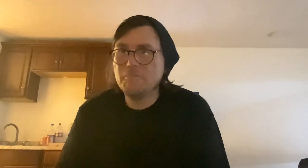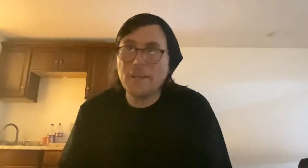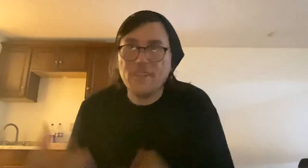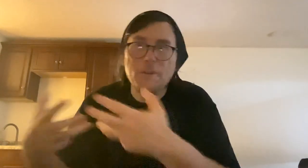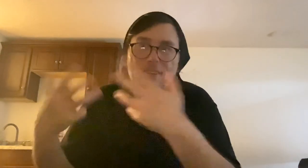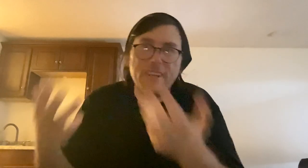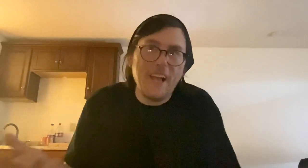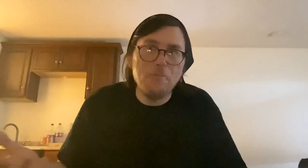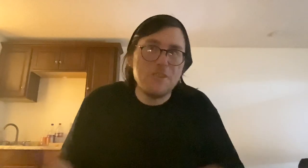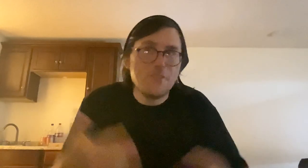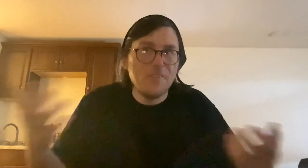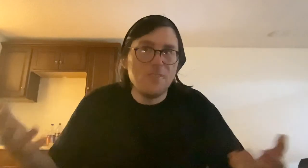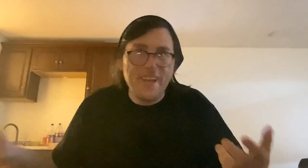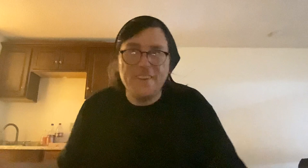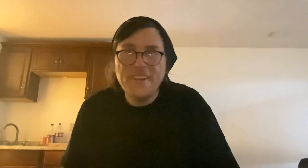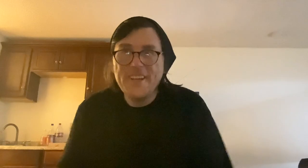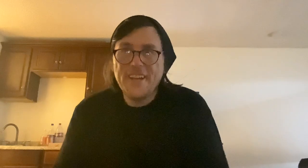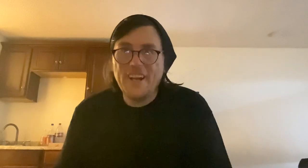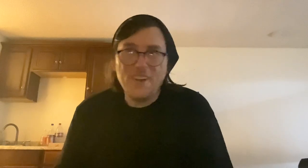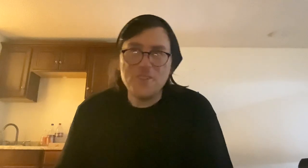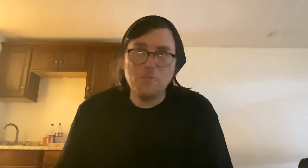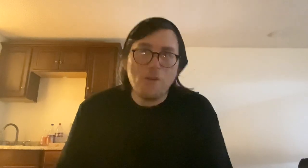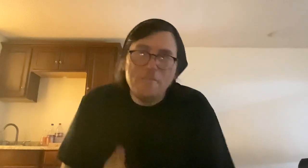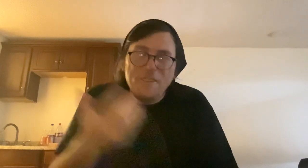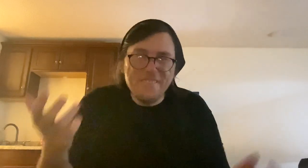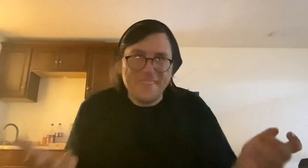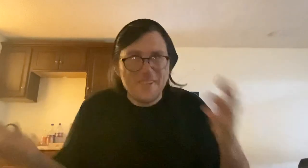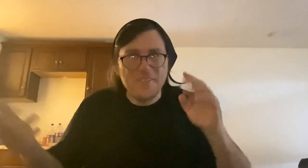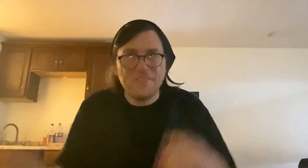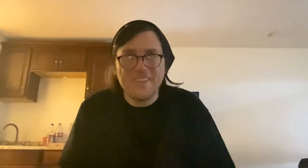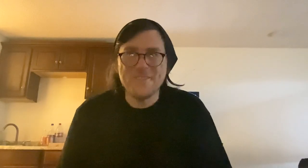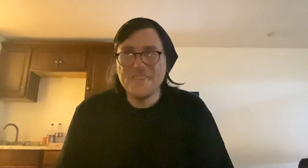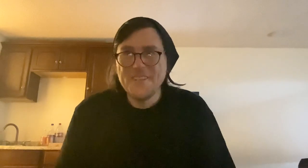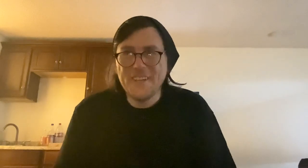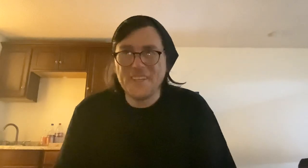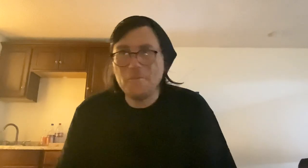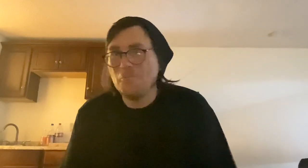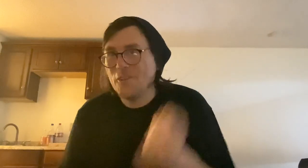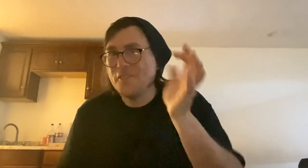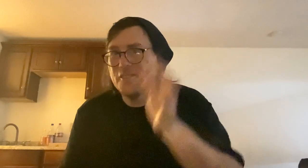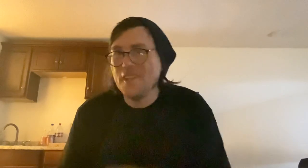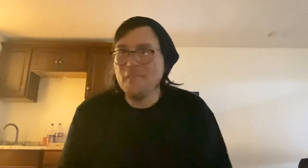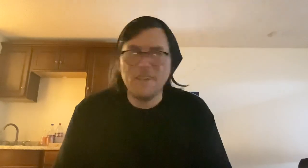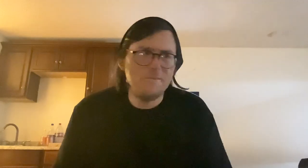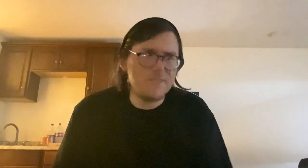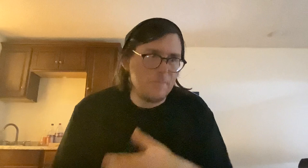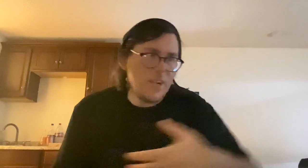But in community that helps each other and also profit off each other because commission works and stuff. And sometimes